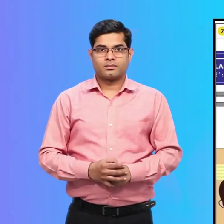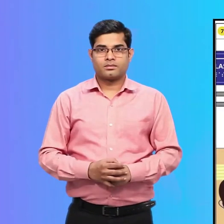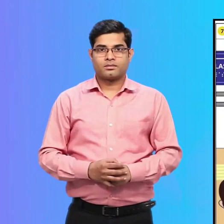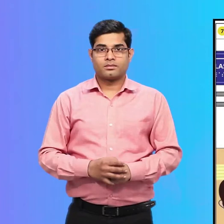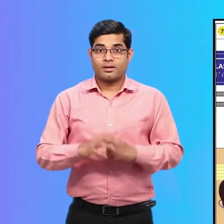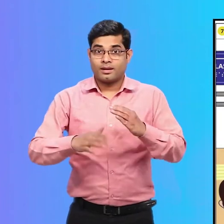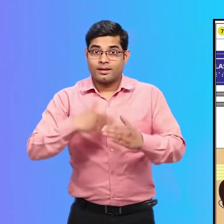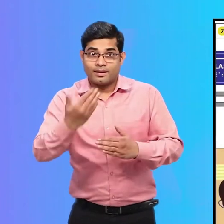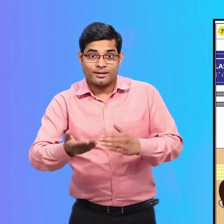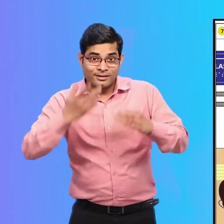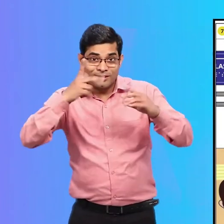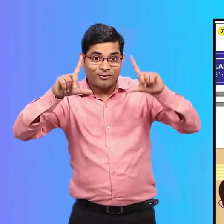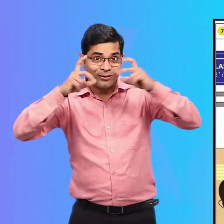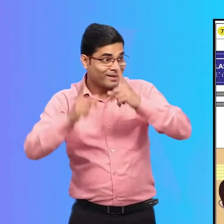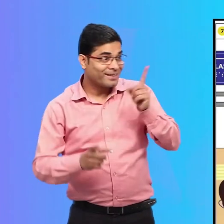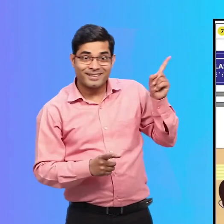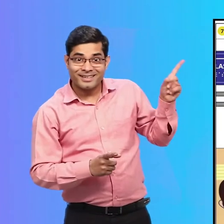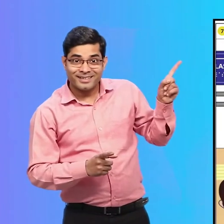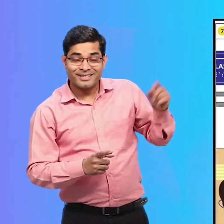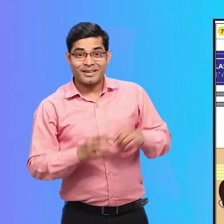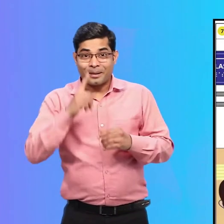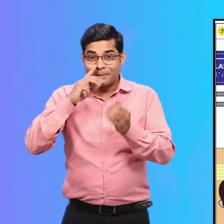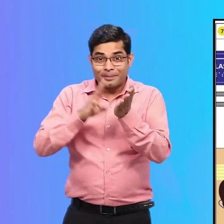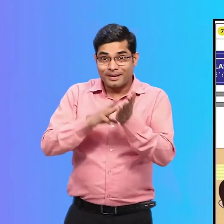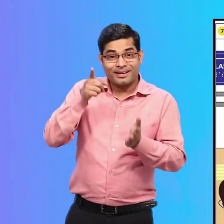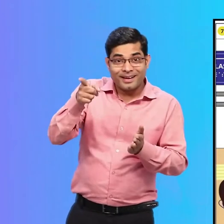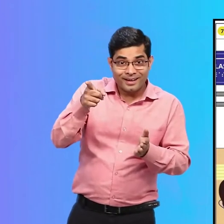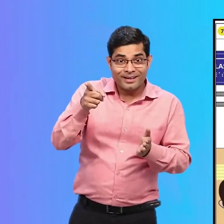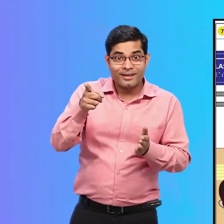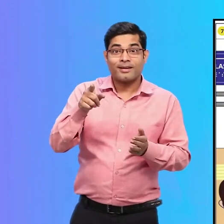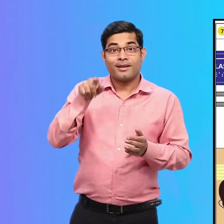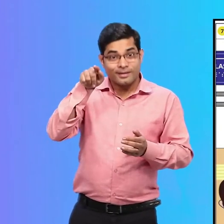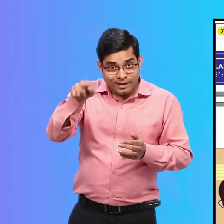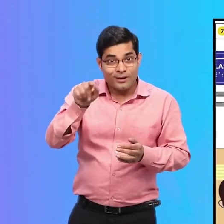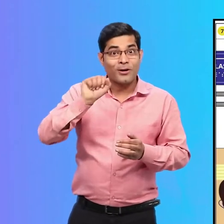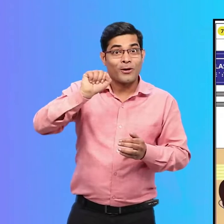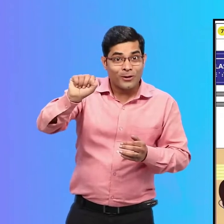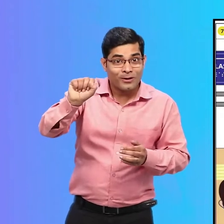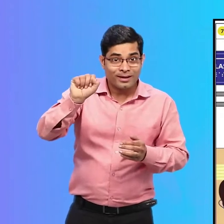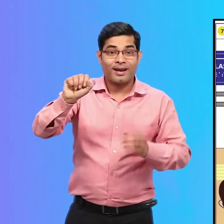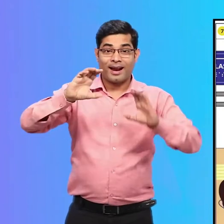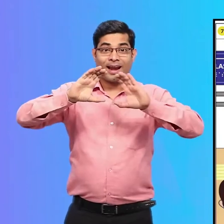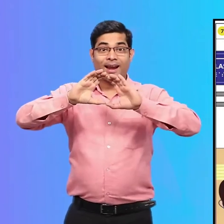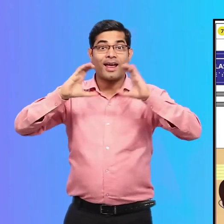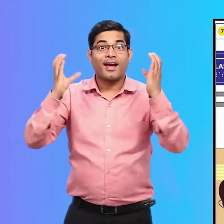In the next picture, Maya explains about the features inside the building